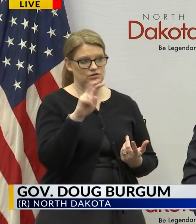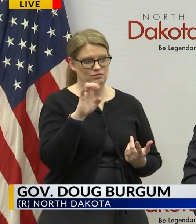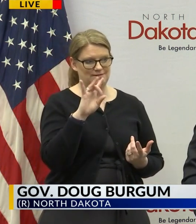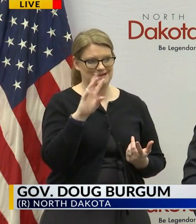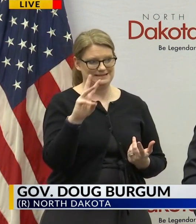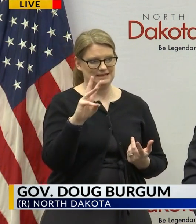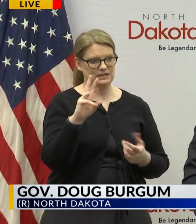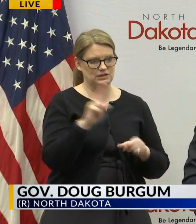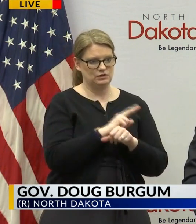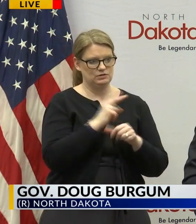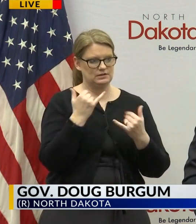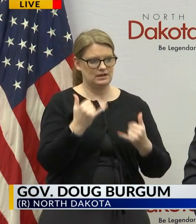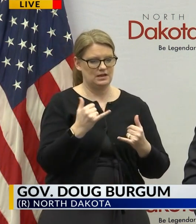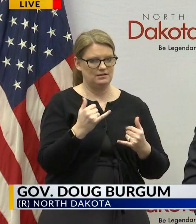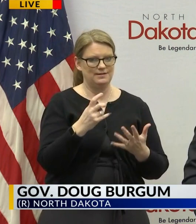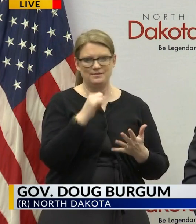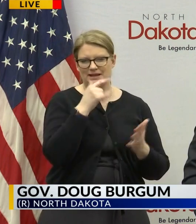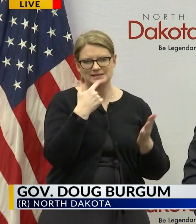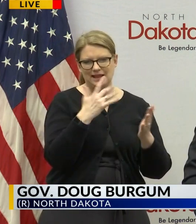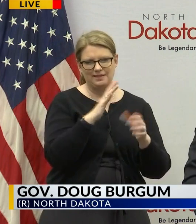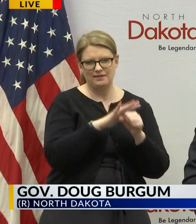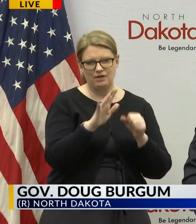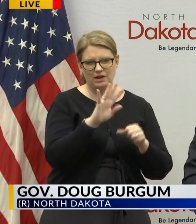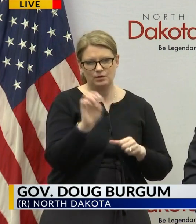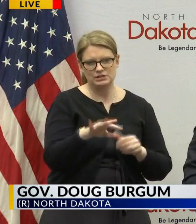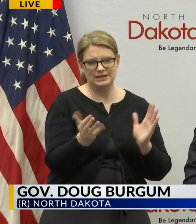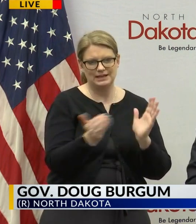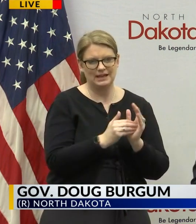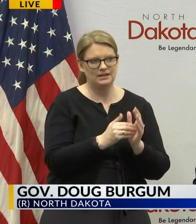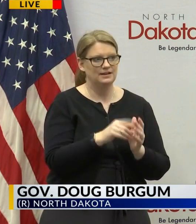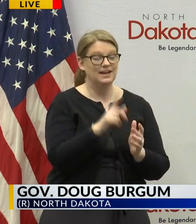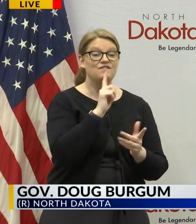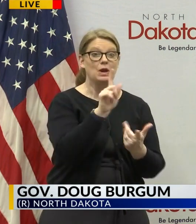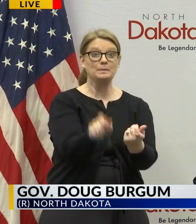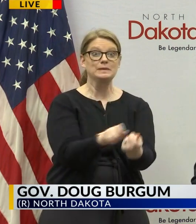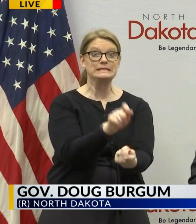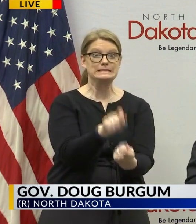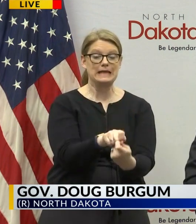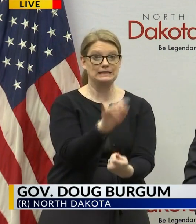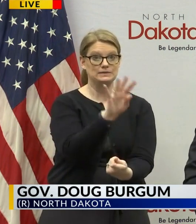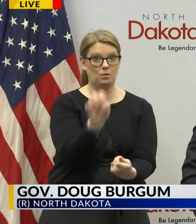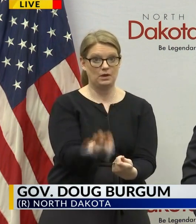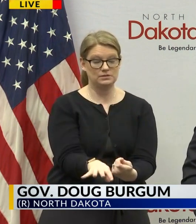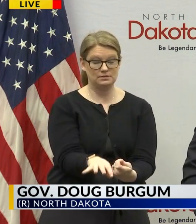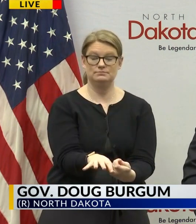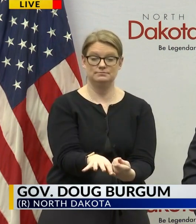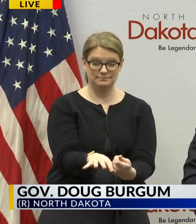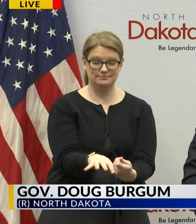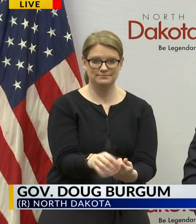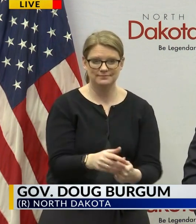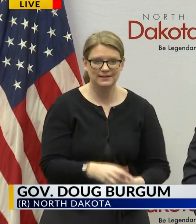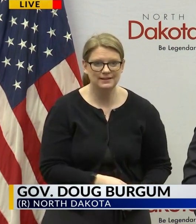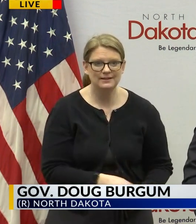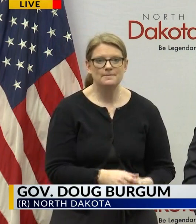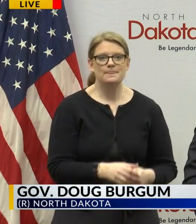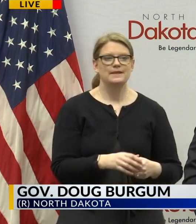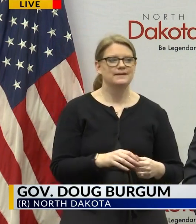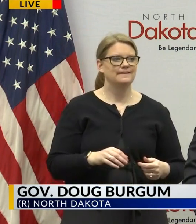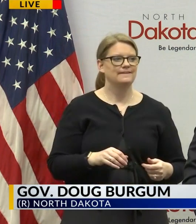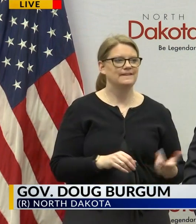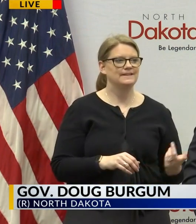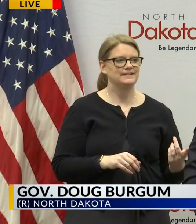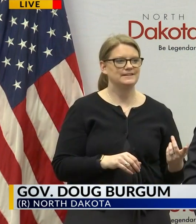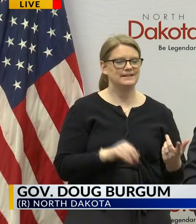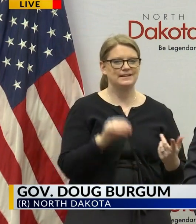uh i won't repeat the entire question but i i love the precision of the question uh jeremy and it was uh he's